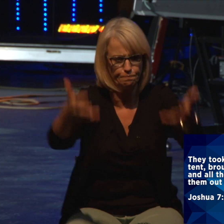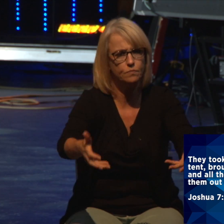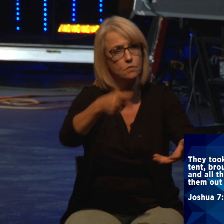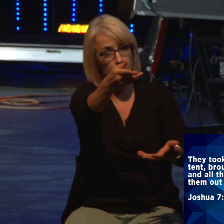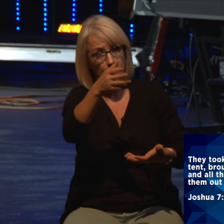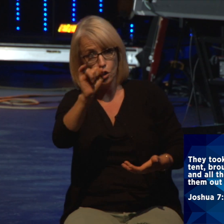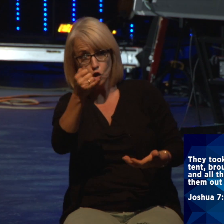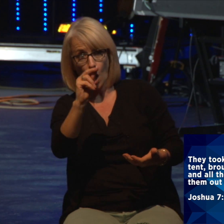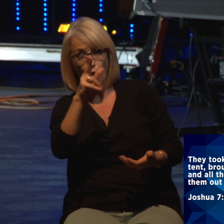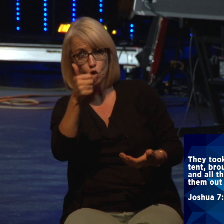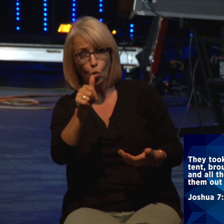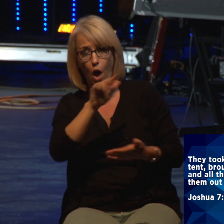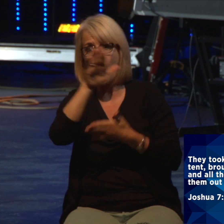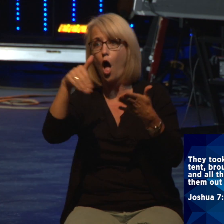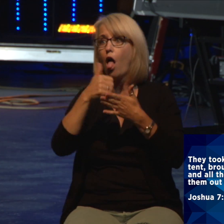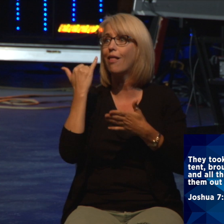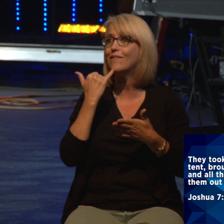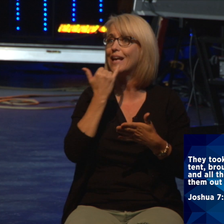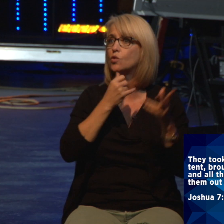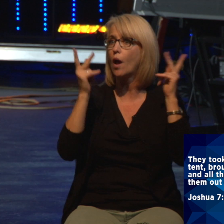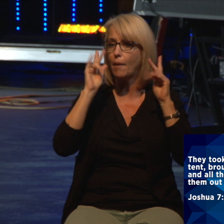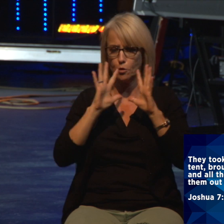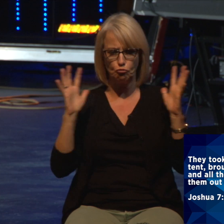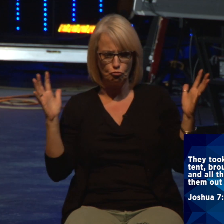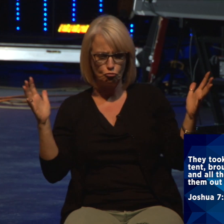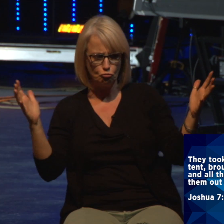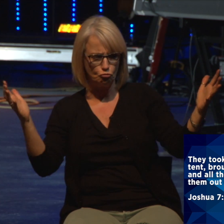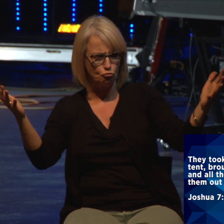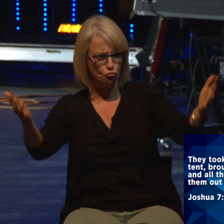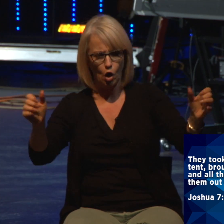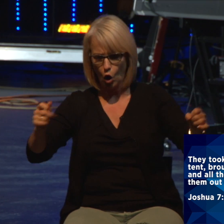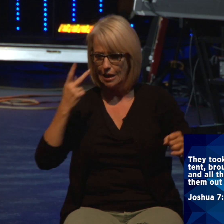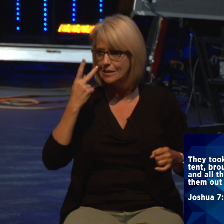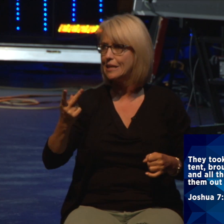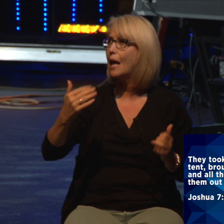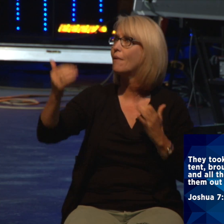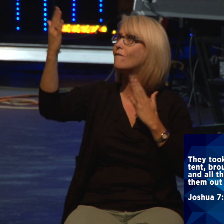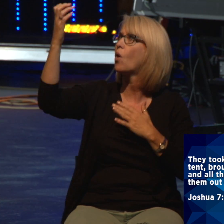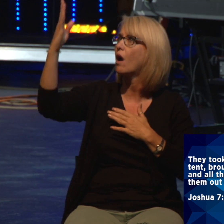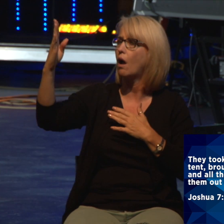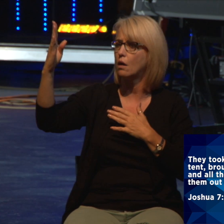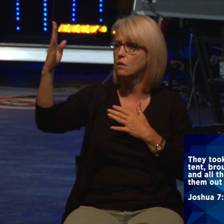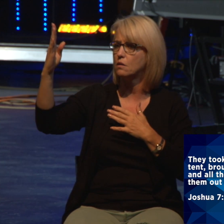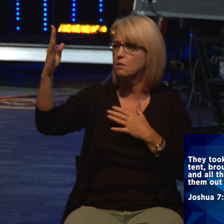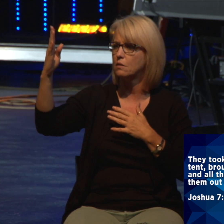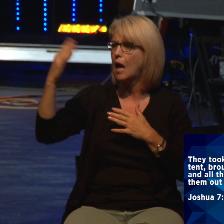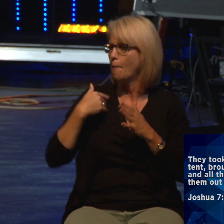Joshua, and all of the Israelites, and spread them out before the Lord. Allow me to lead